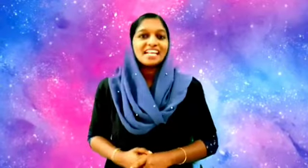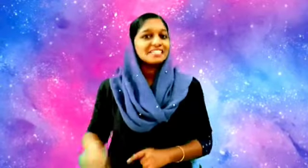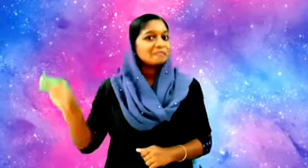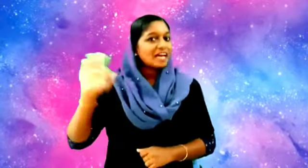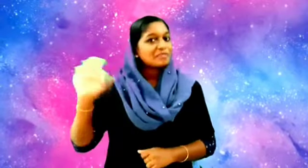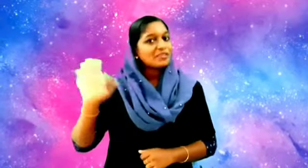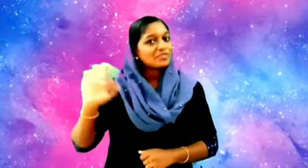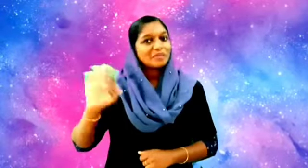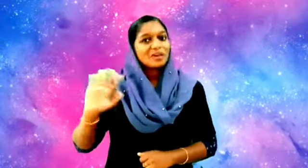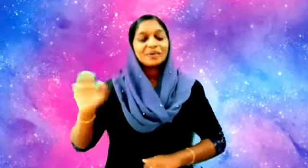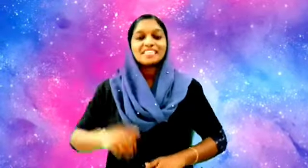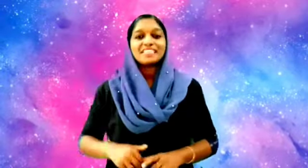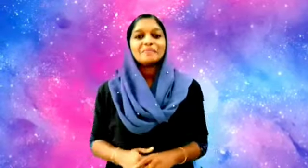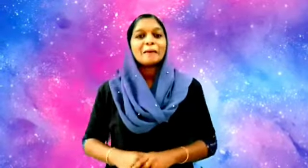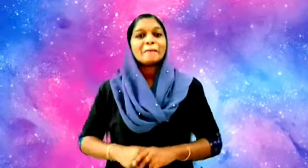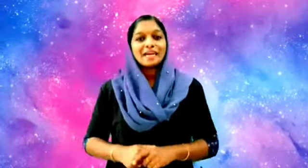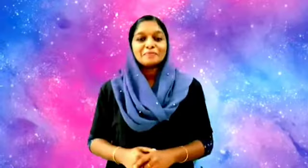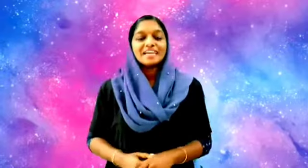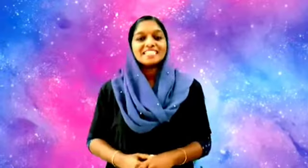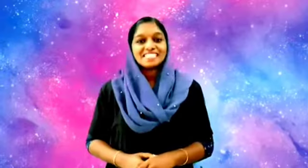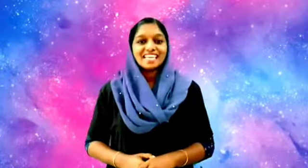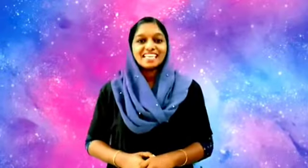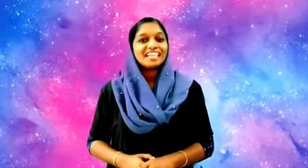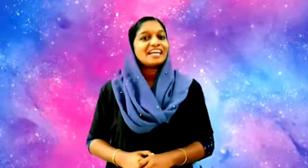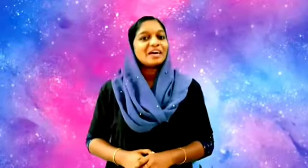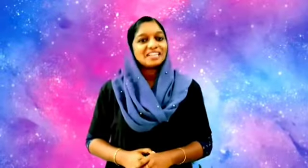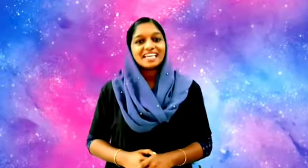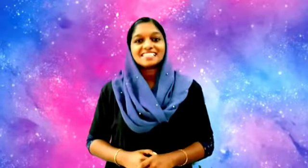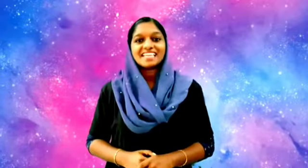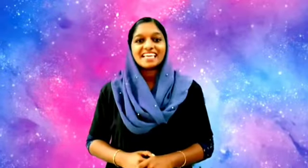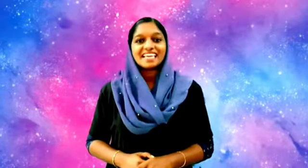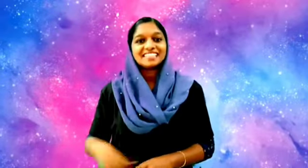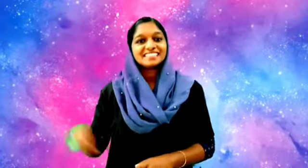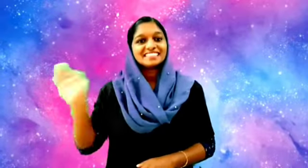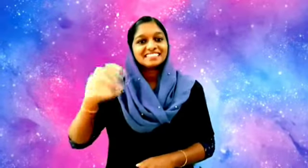on the next class bye bye from your wahira ma'am bye bye take care have a nice day